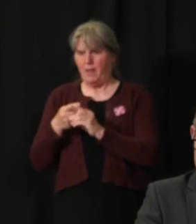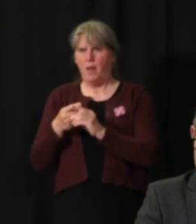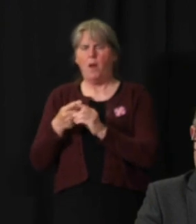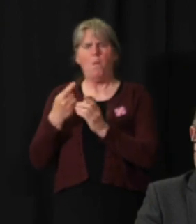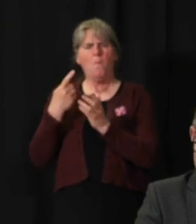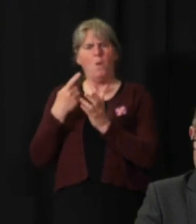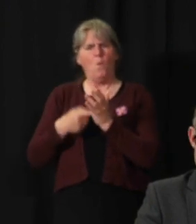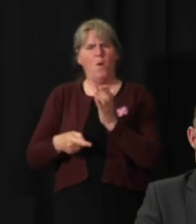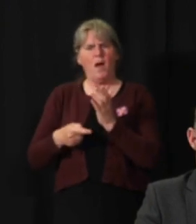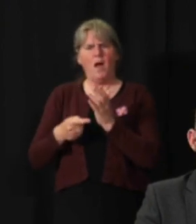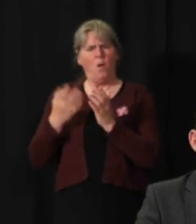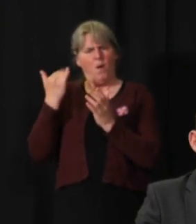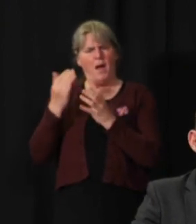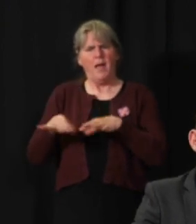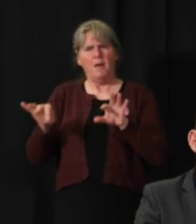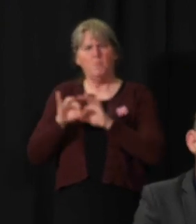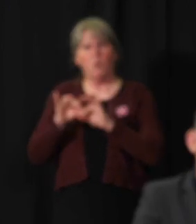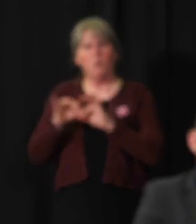and didn't?